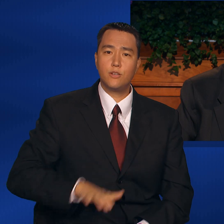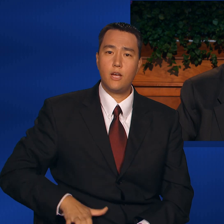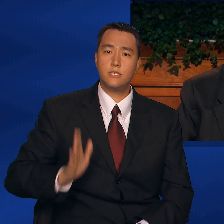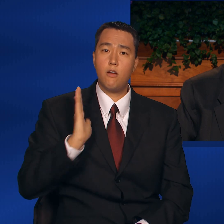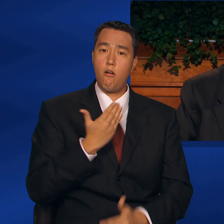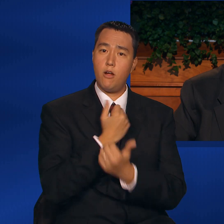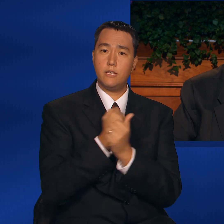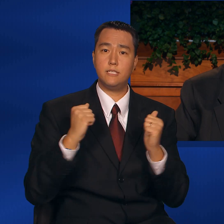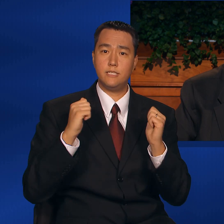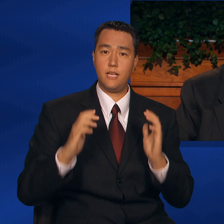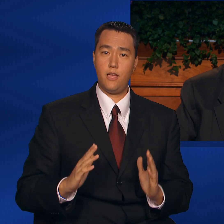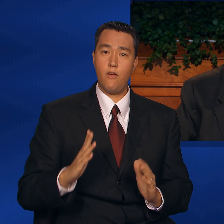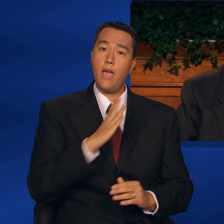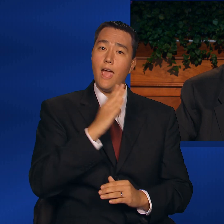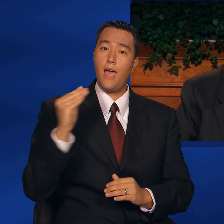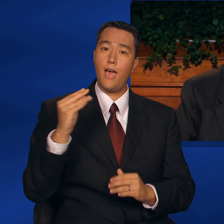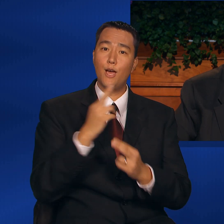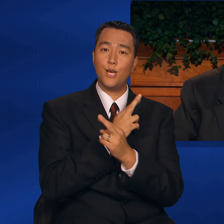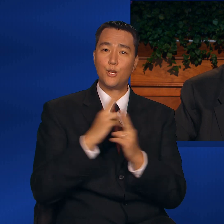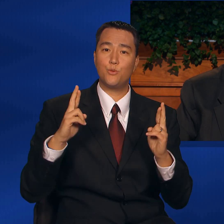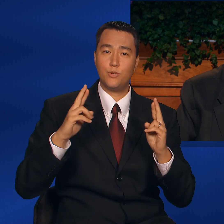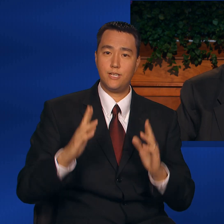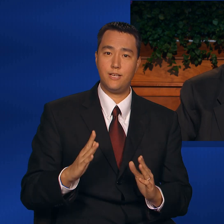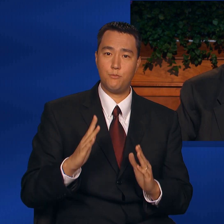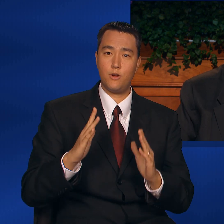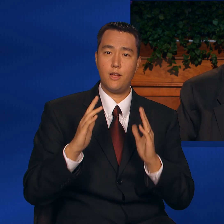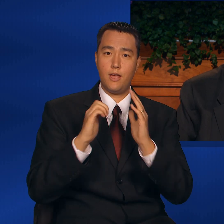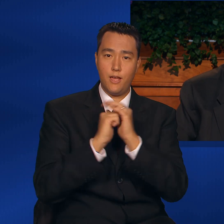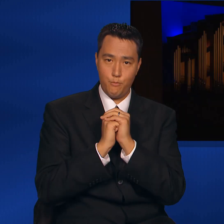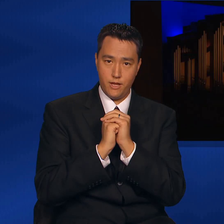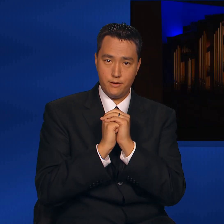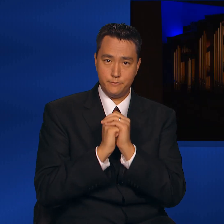our Savior and Redeemer, amen.